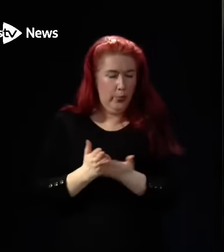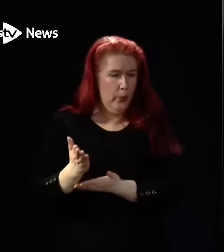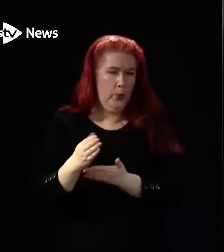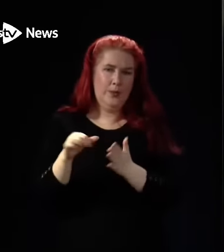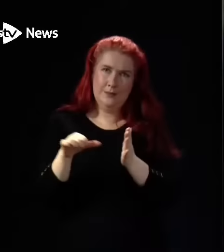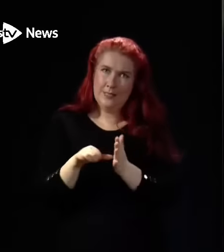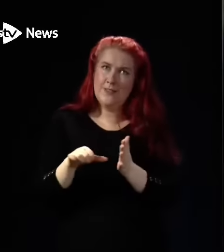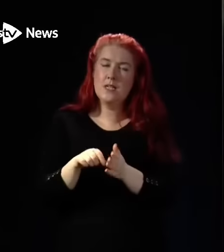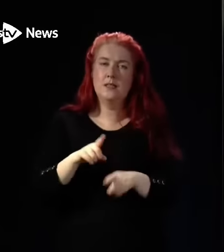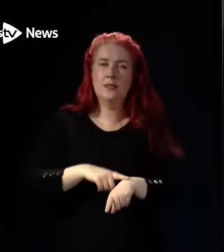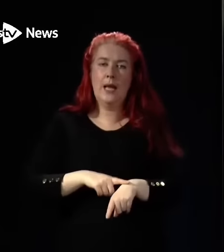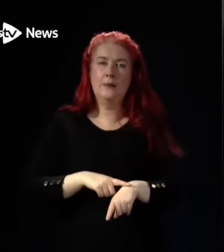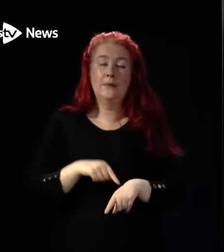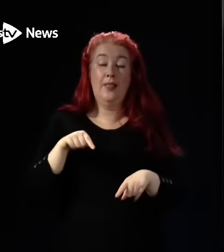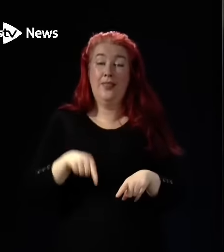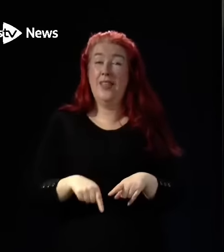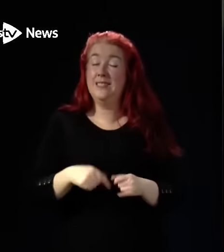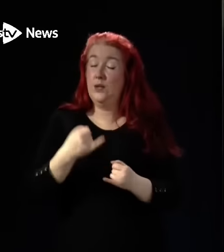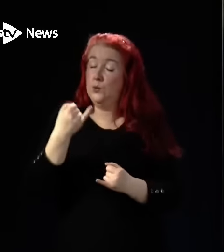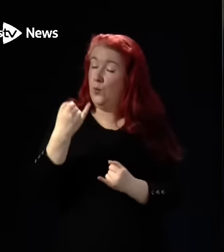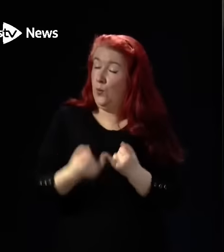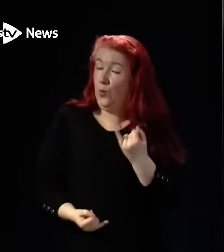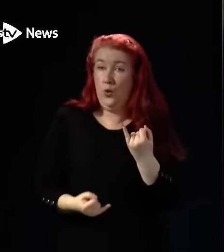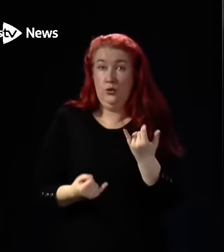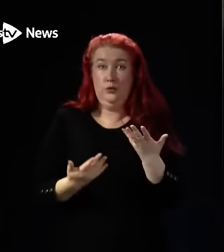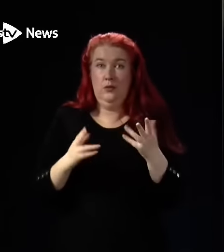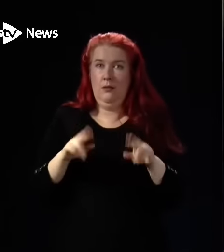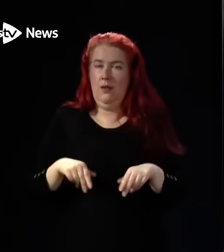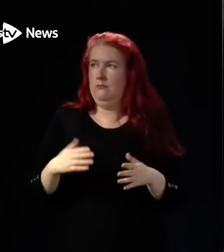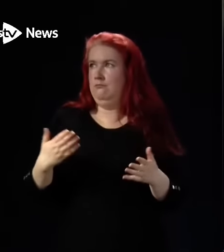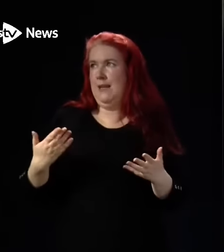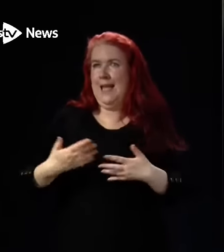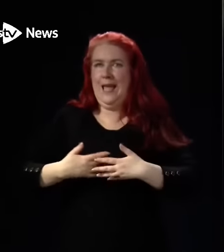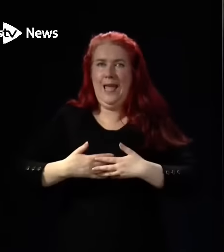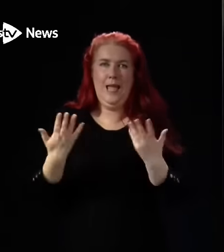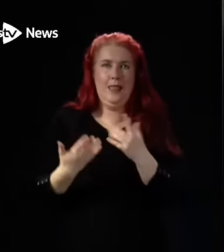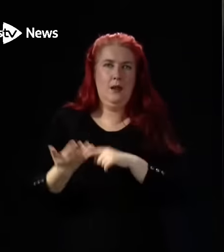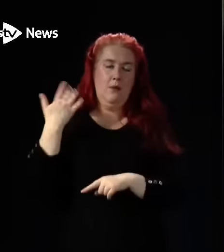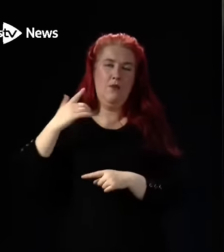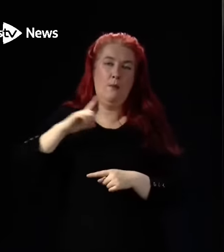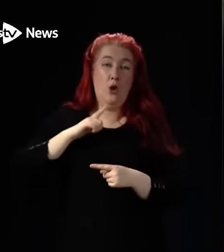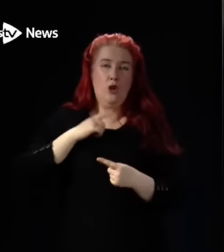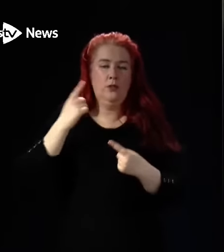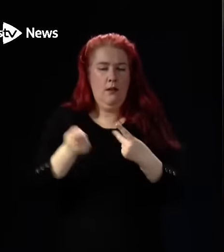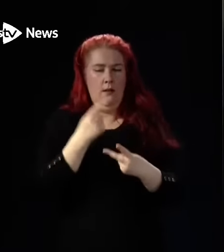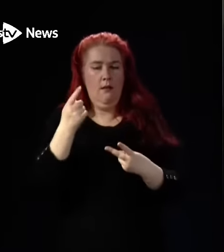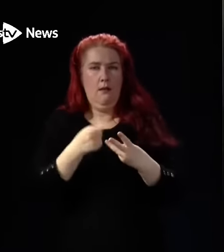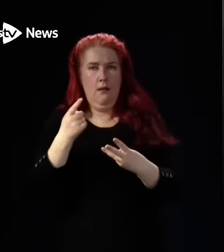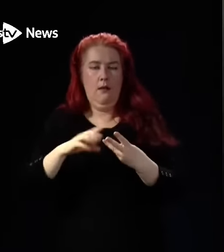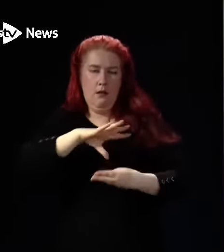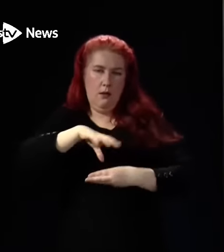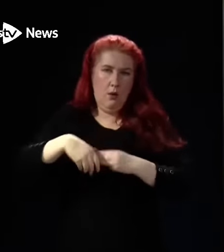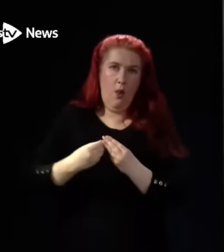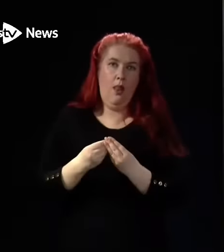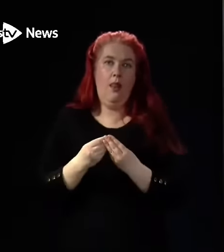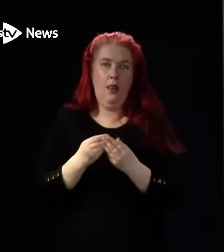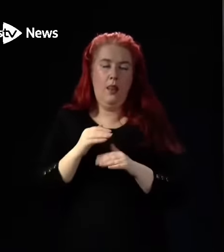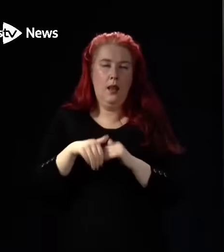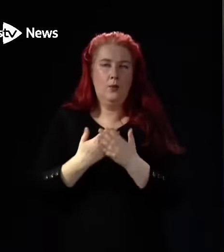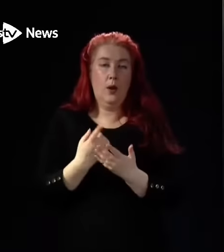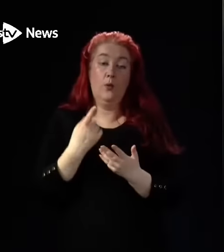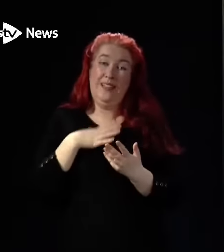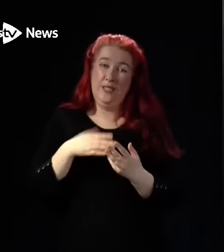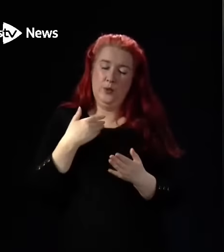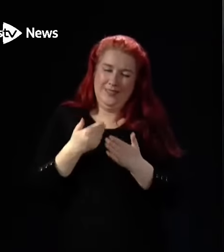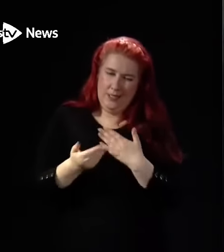times. This is beyond anything we have experienced before because of that combination of factors. So we need to deal with that.